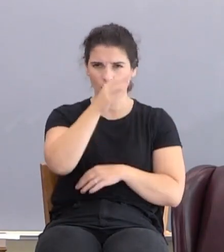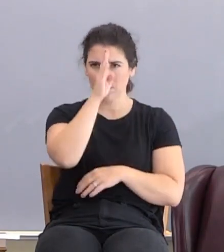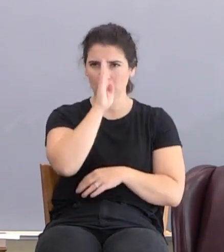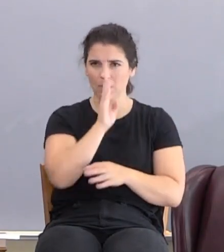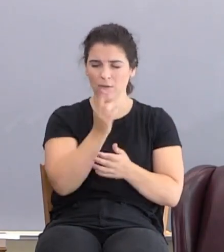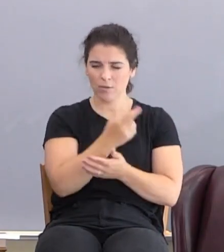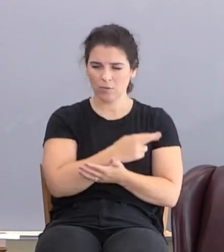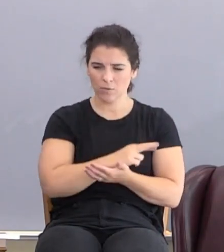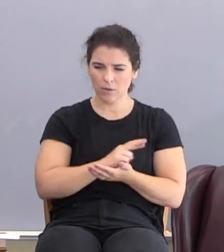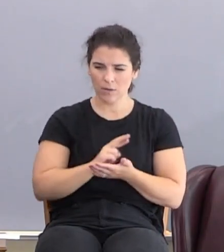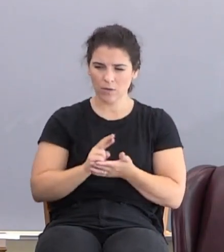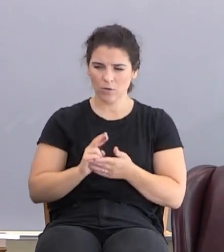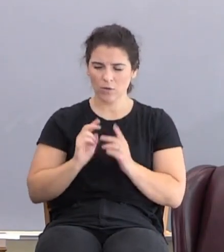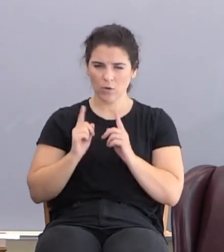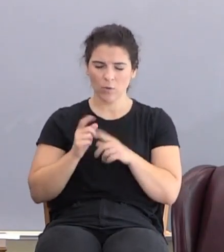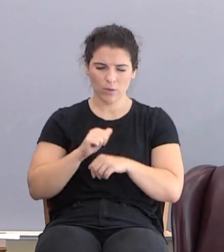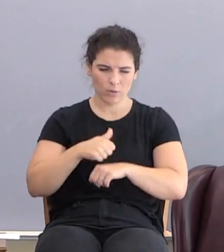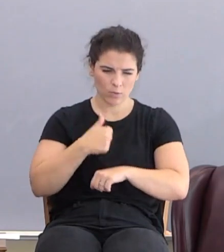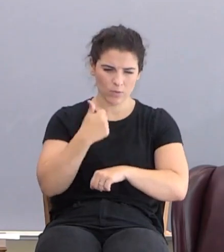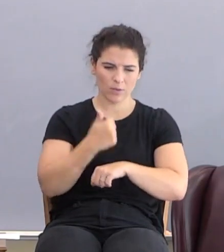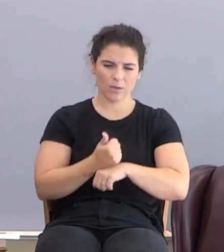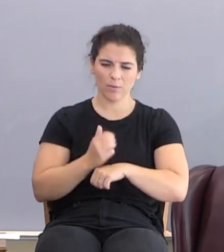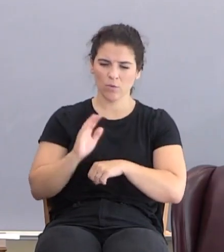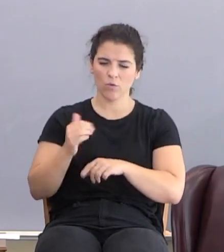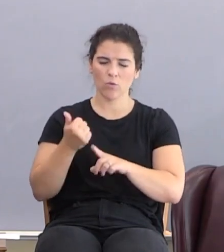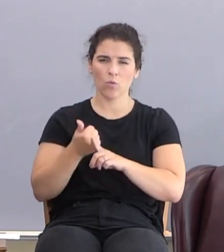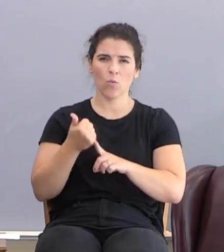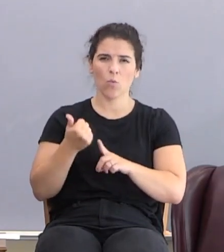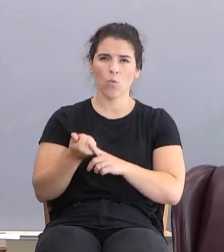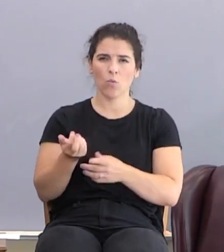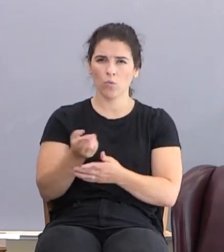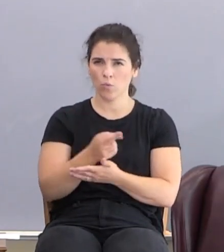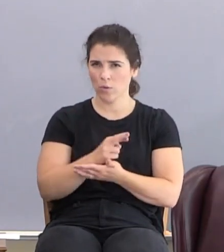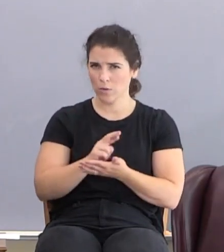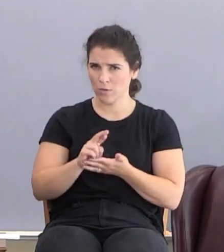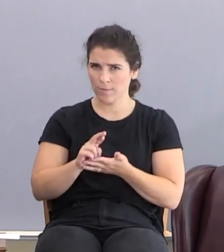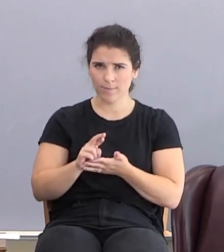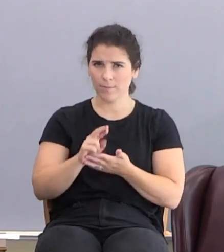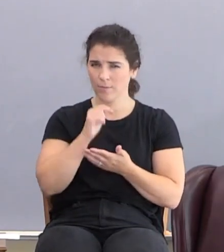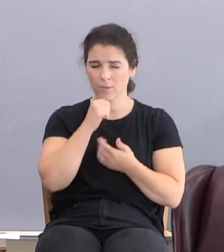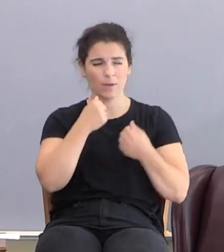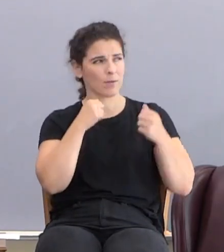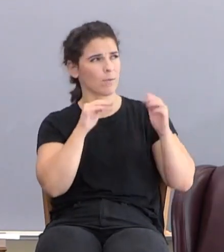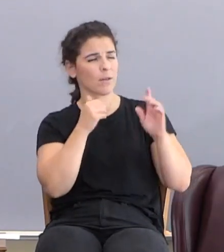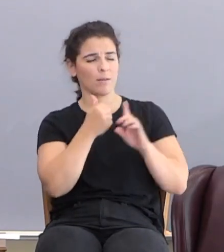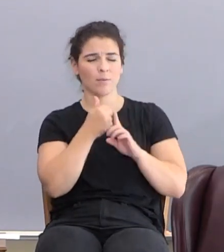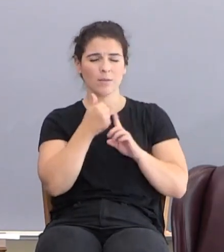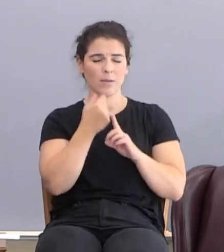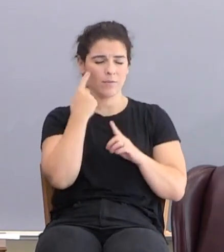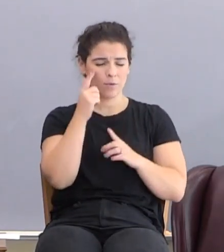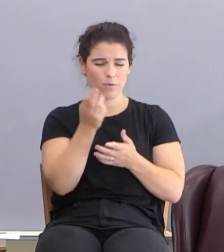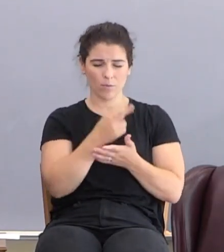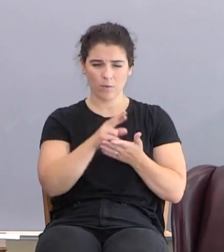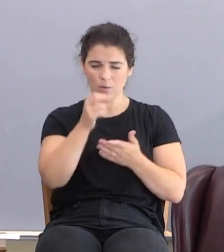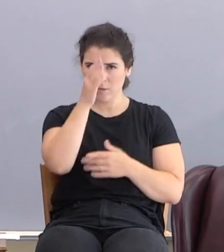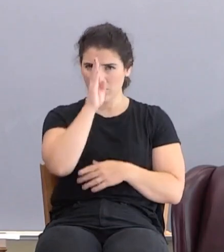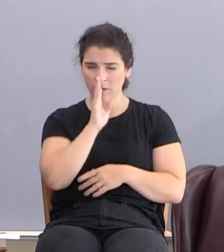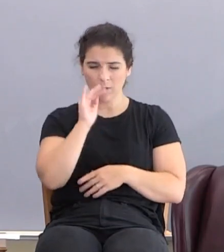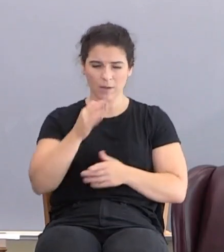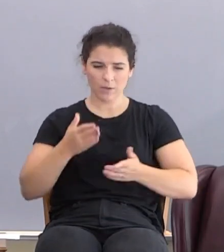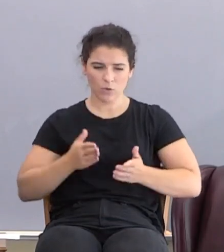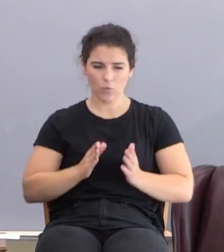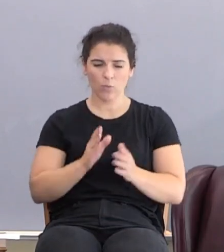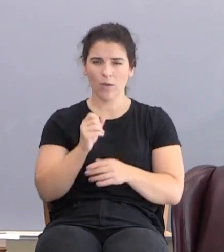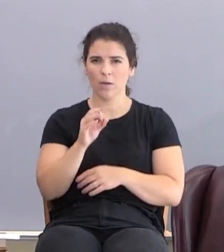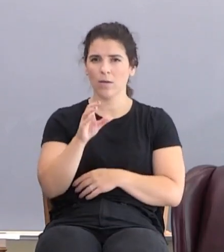and going about to establish their own righteousness, have not submitted themselves to the righteousness of God. That's the way of